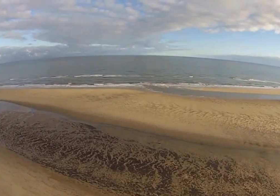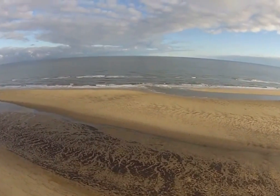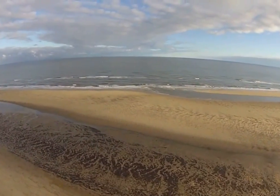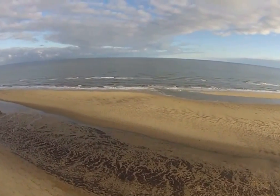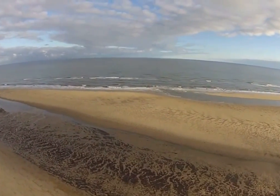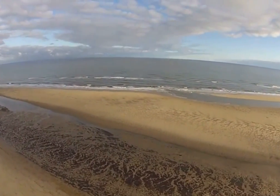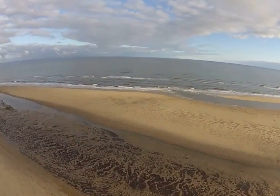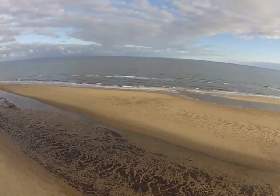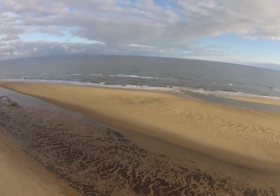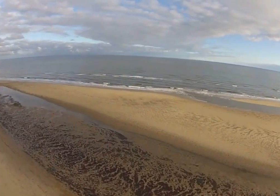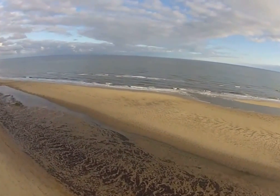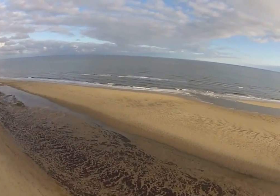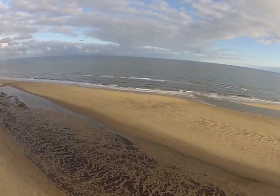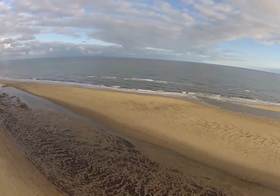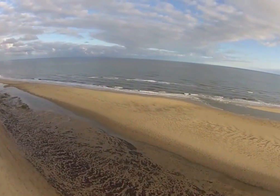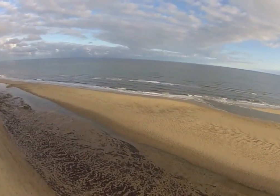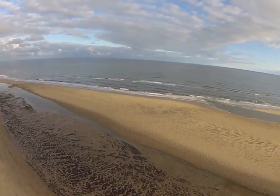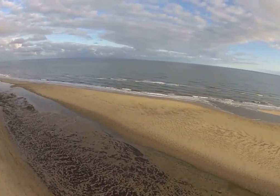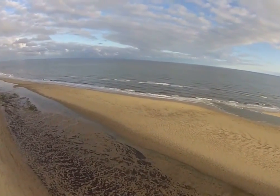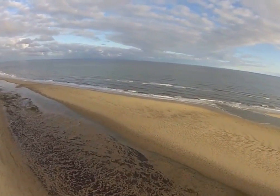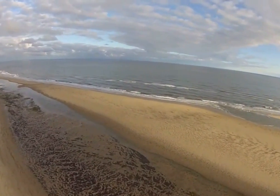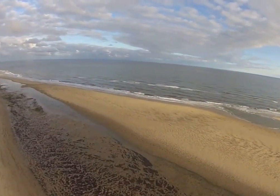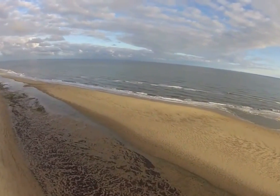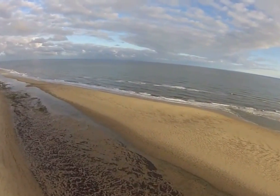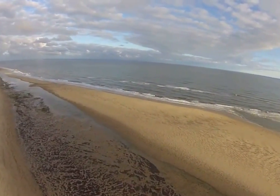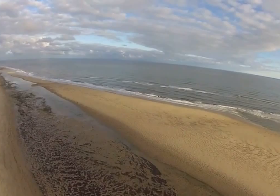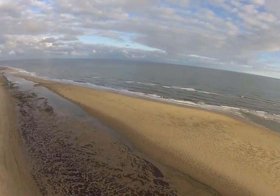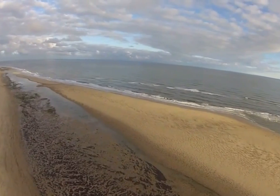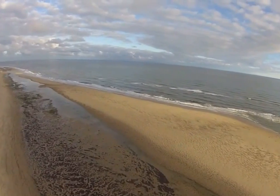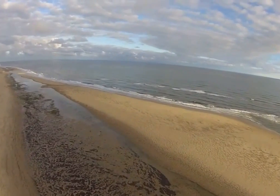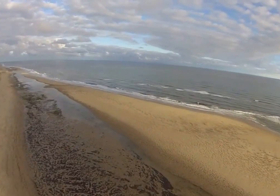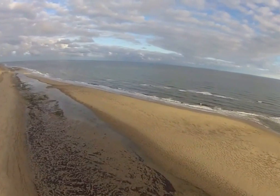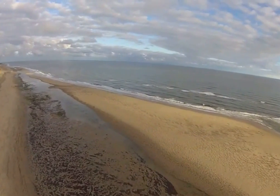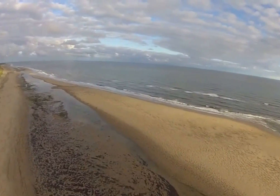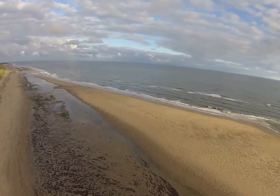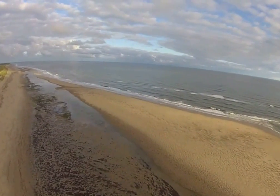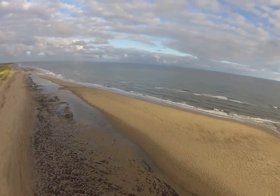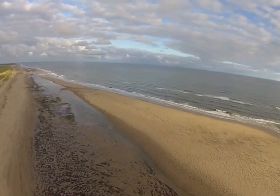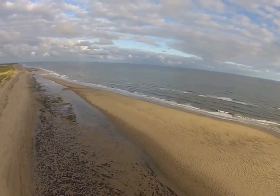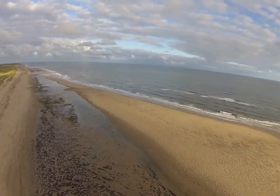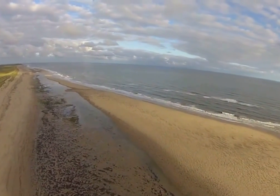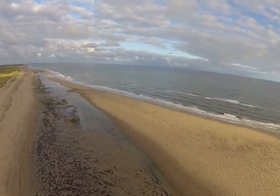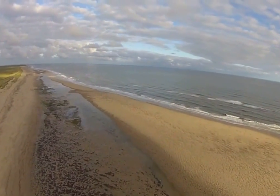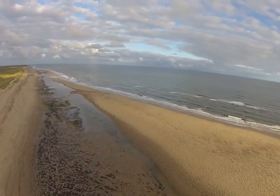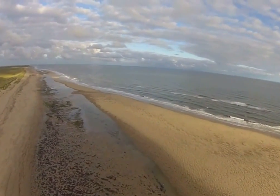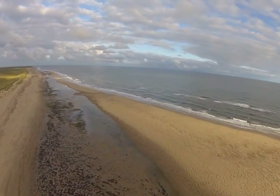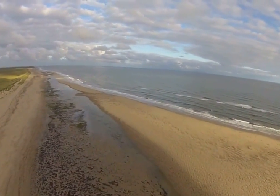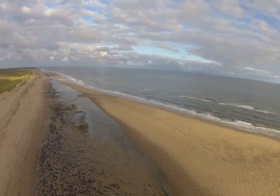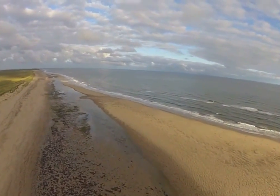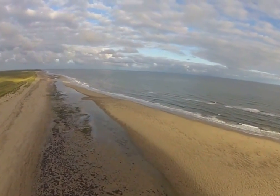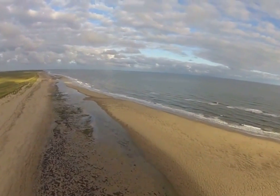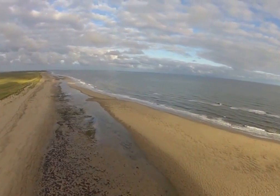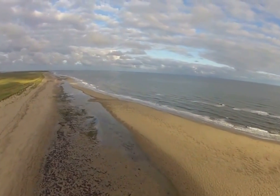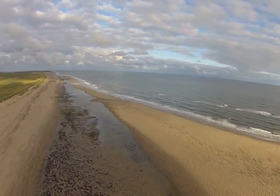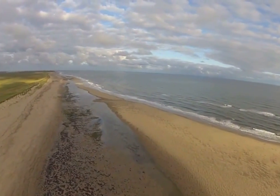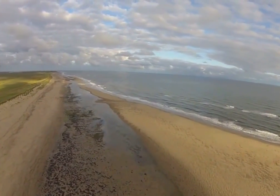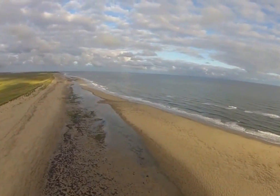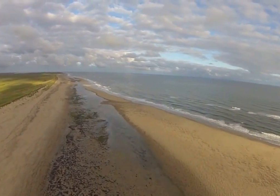and an influx of saltwater, yet also it is subject to the flow of freshwater with its